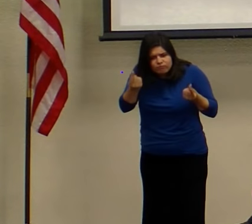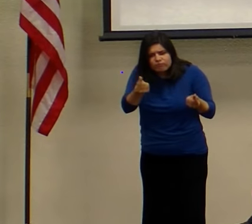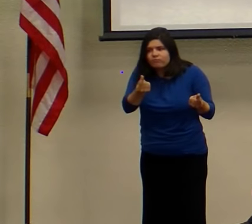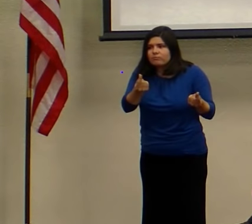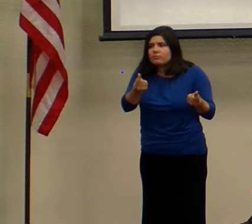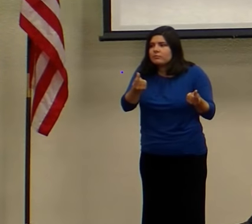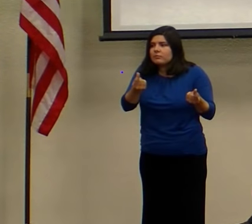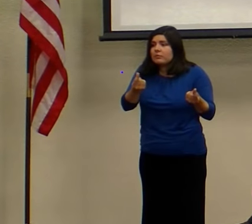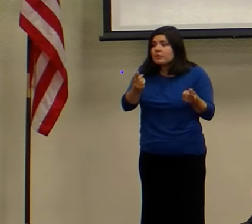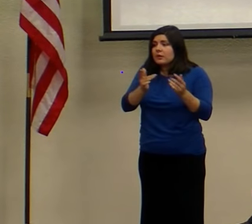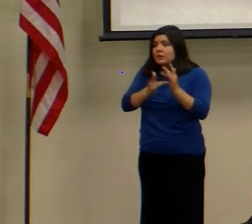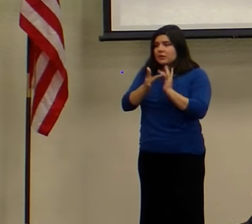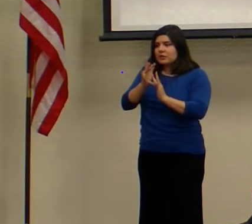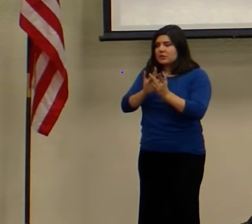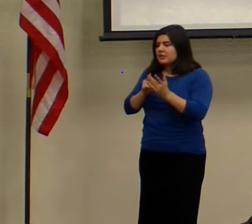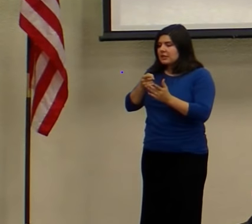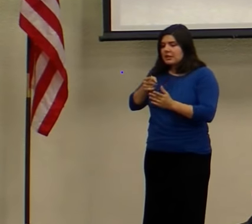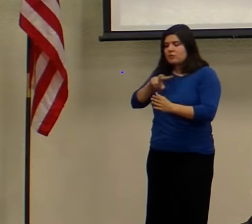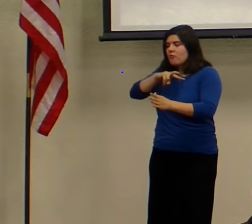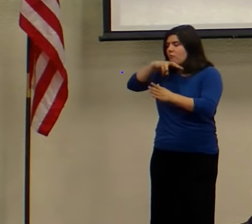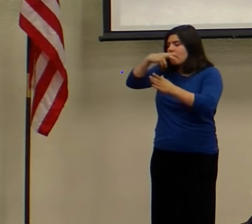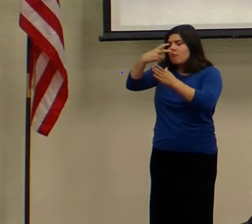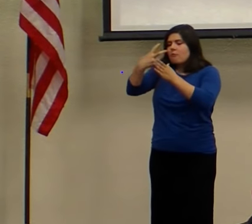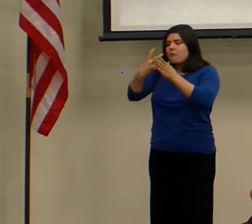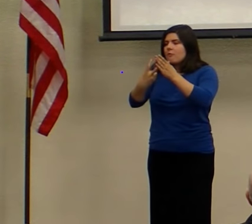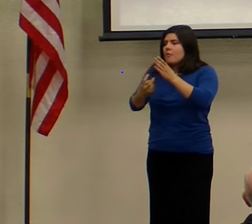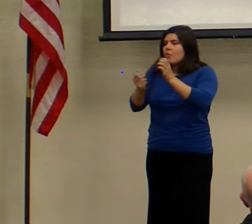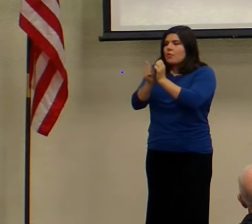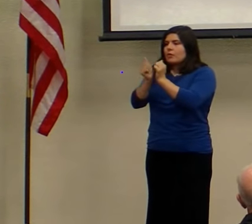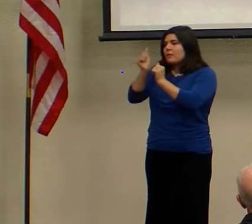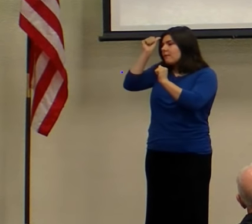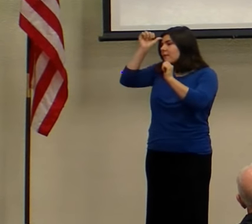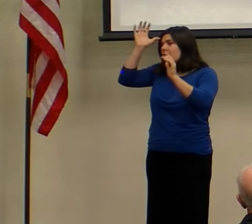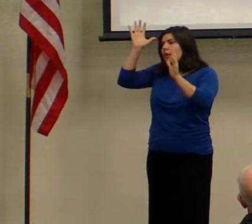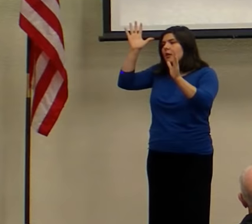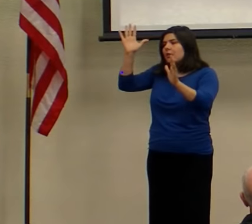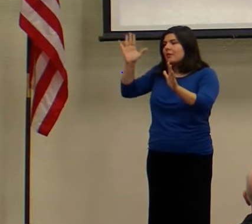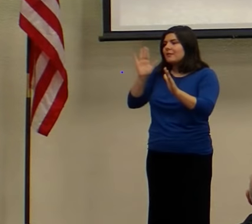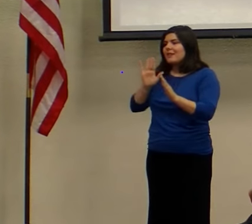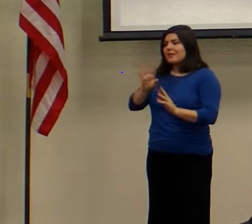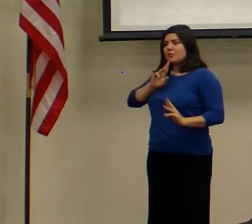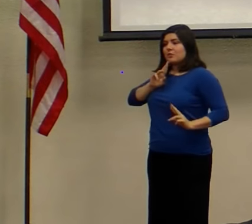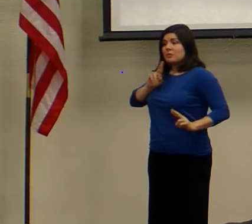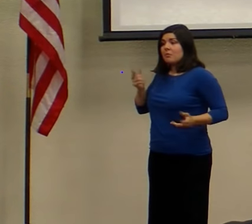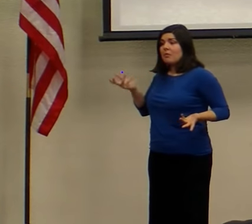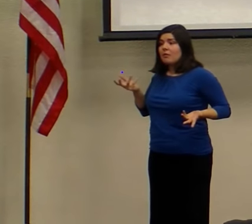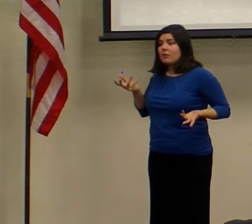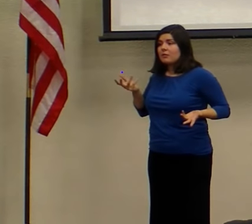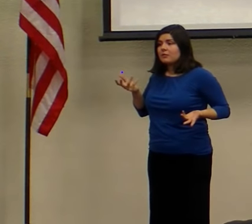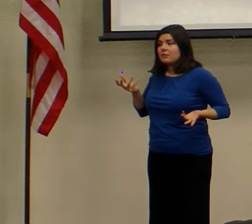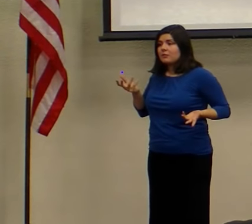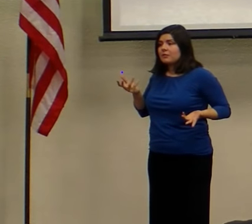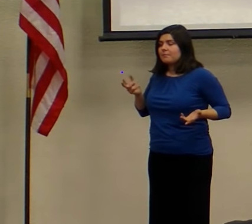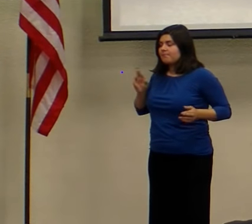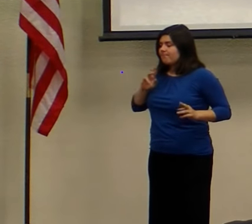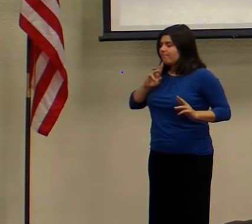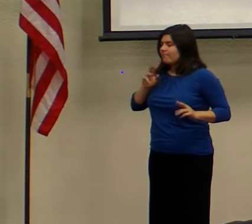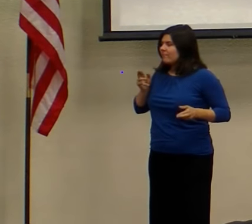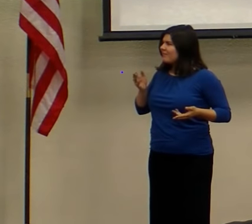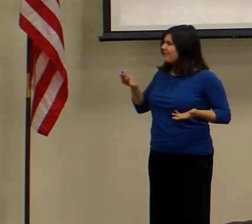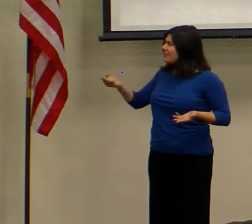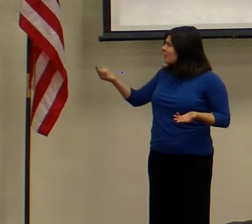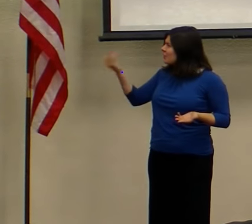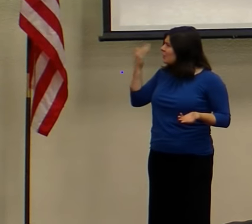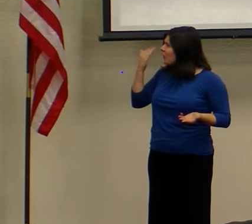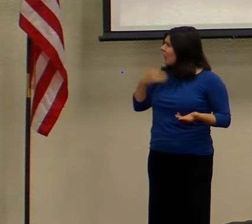And he was so engulfed, so in tune with his Father, that his response was, didn't you